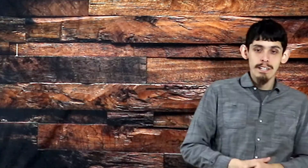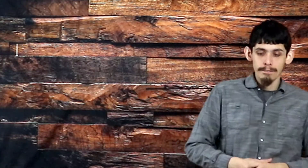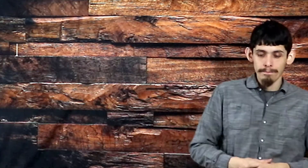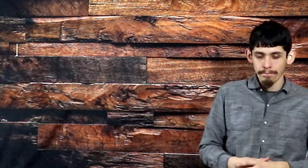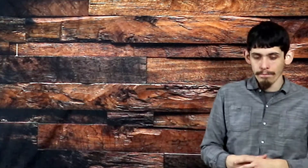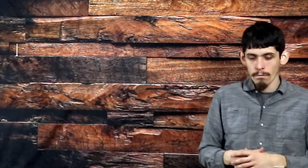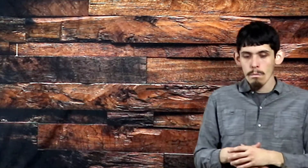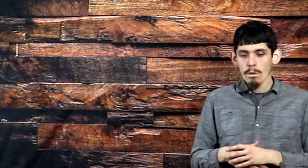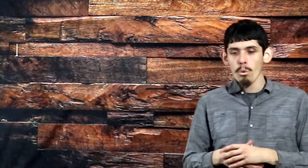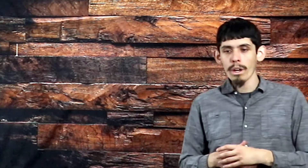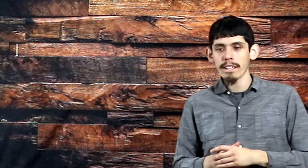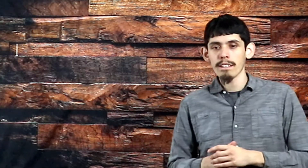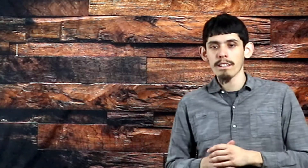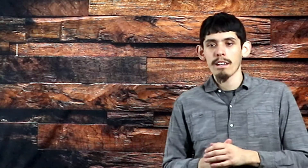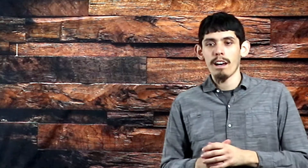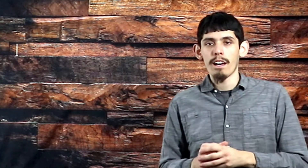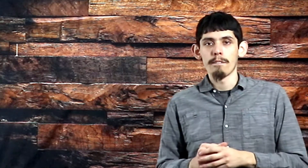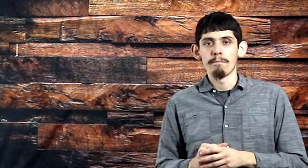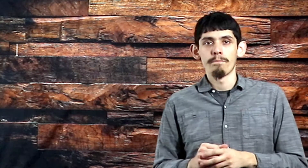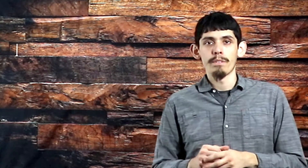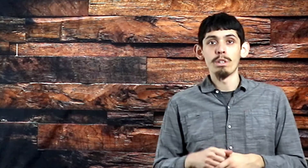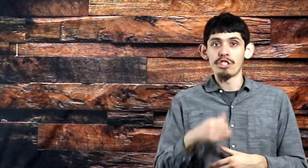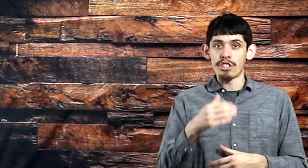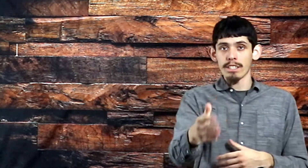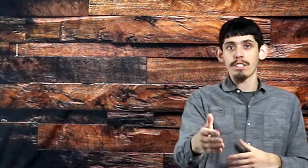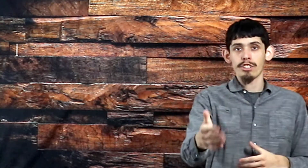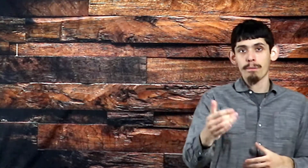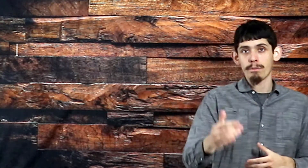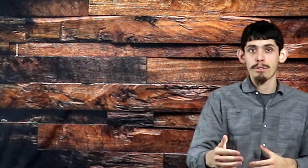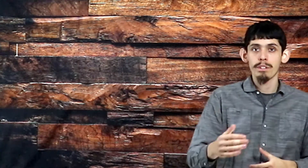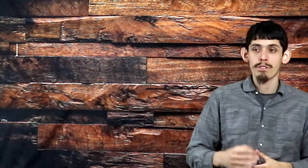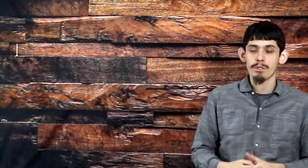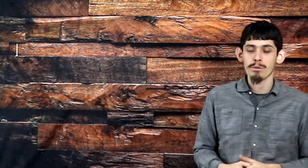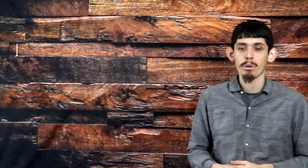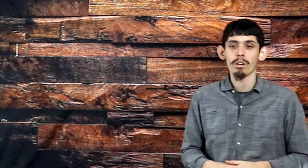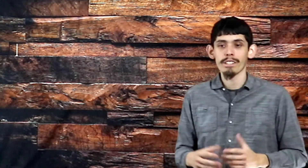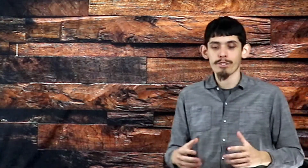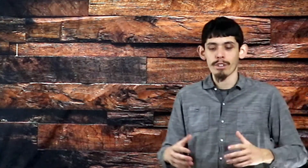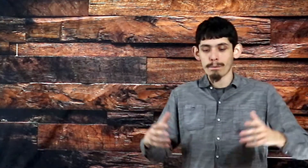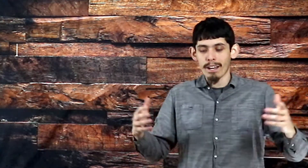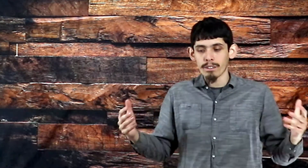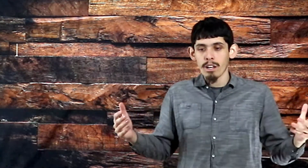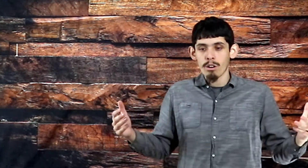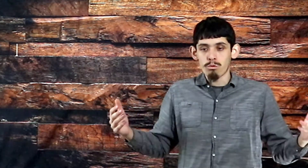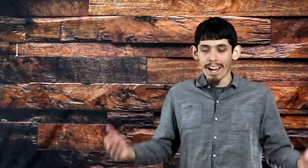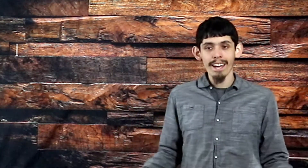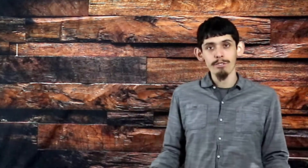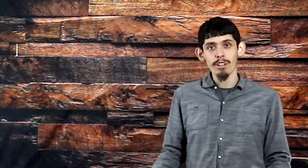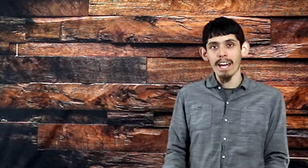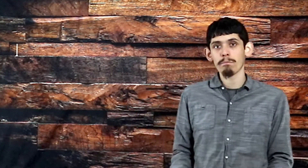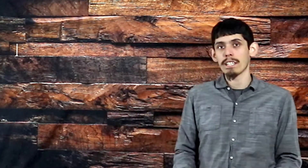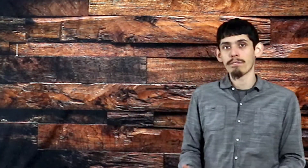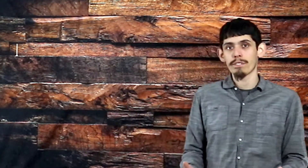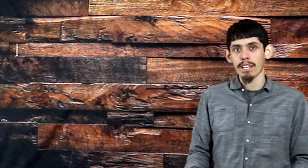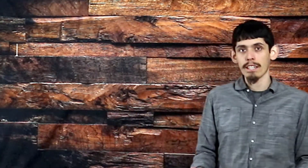when Genesis chapter 3 and verse 21 describes how right after Adam and Eve sinned,